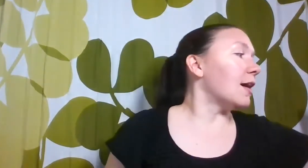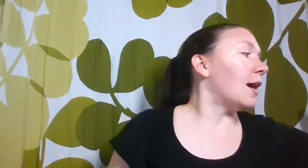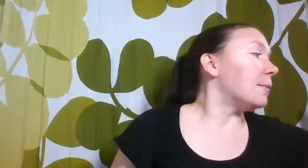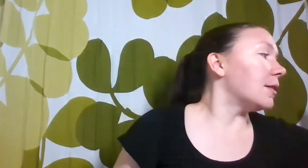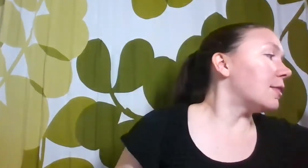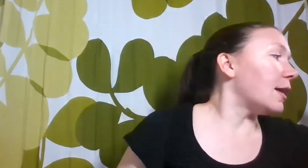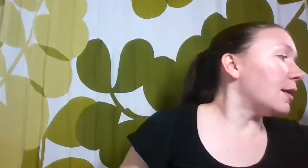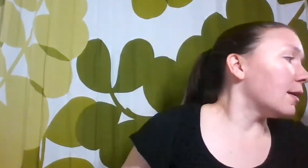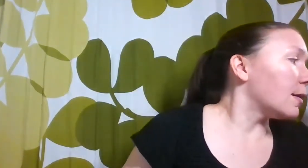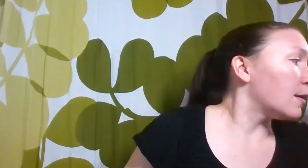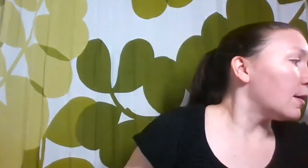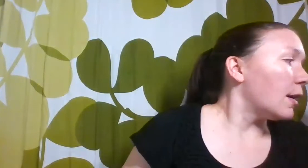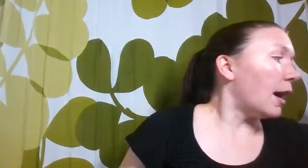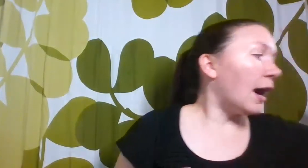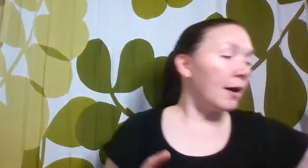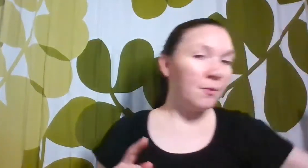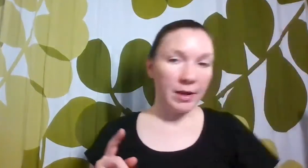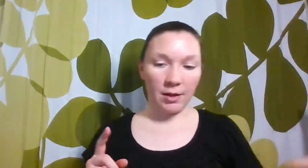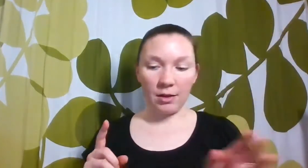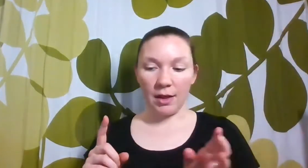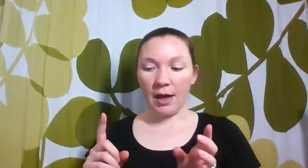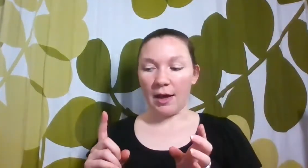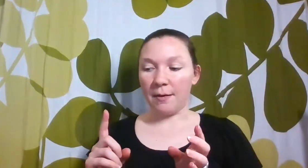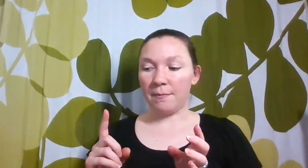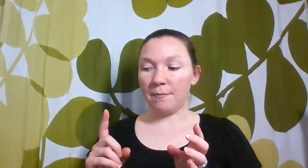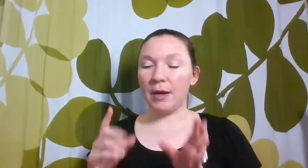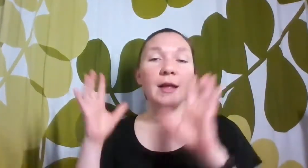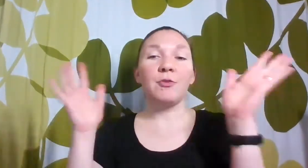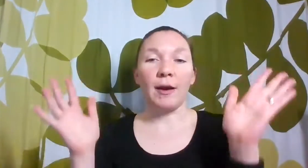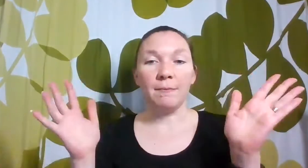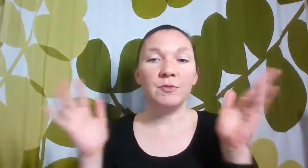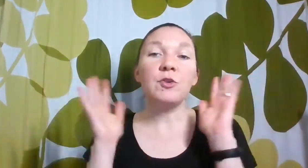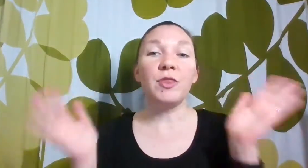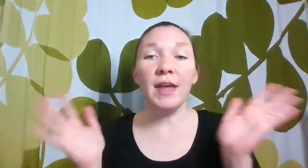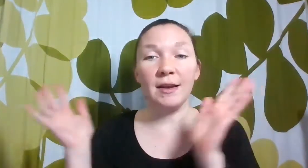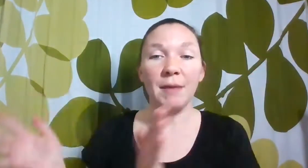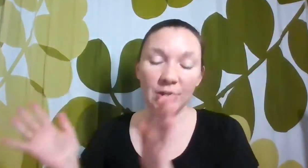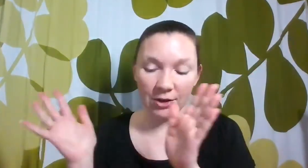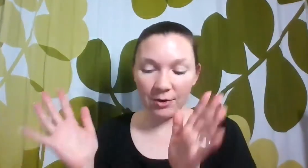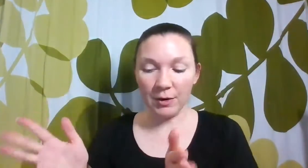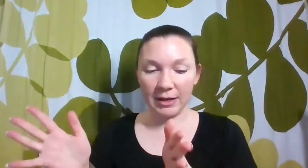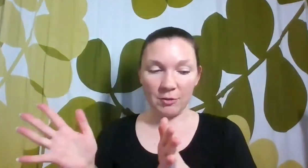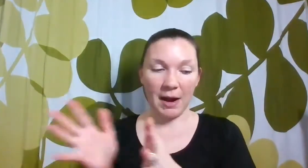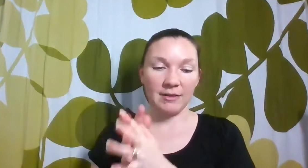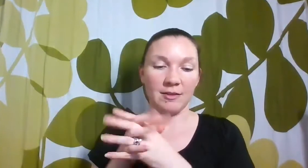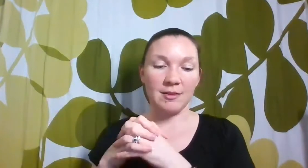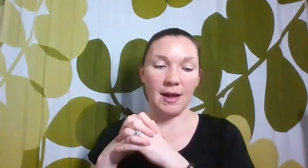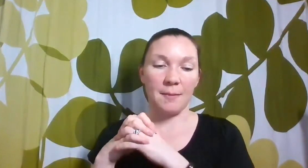then I will, sorry. So then my learner will get to practice some